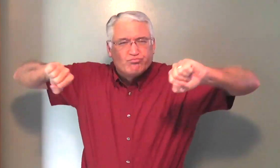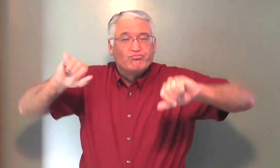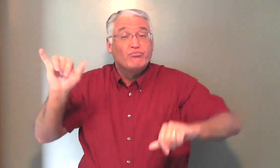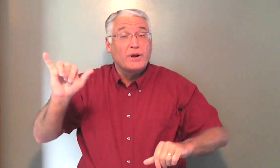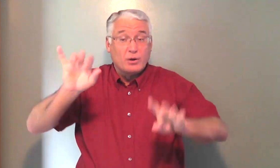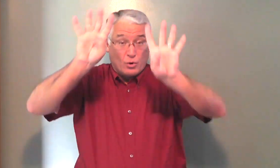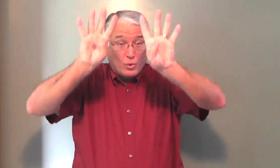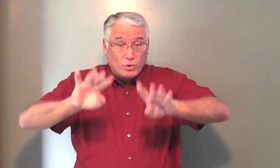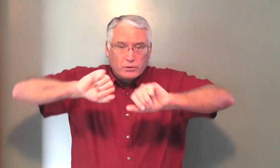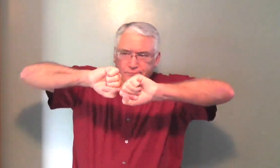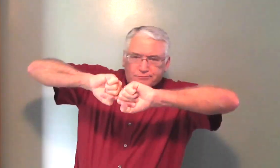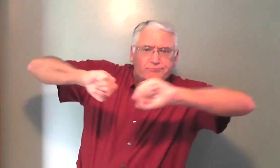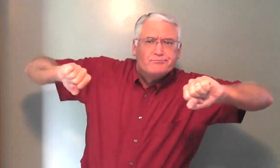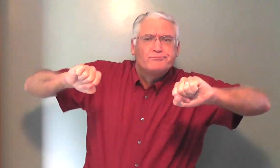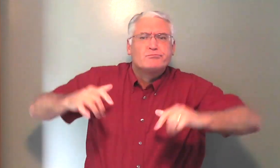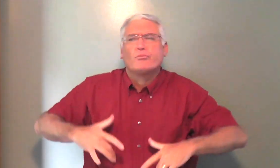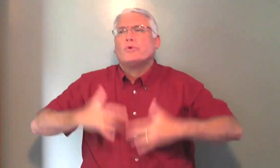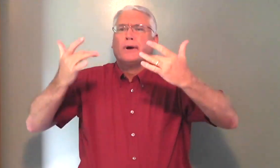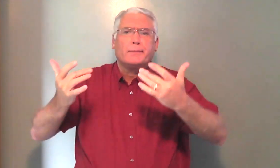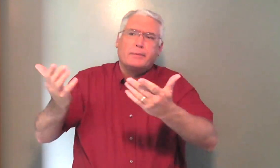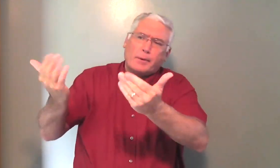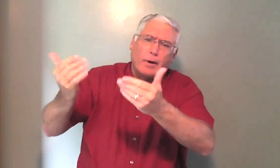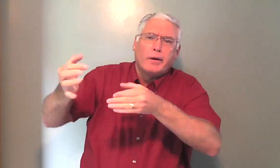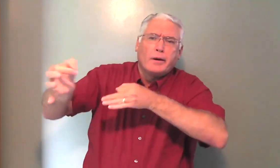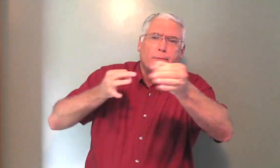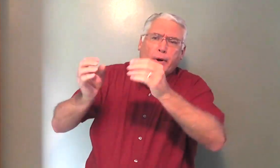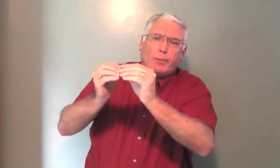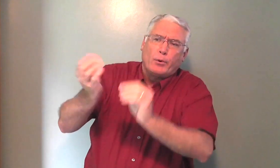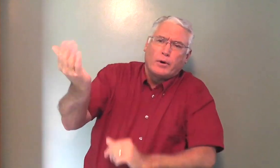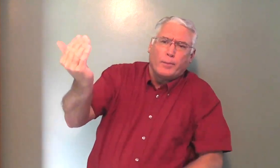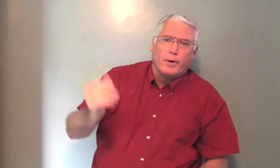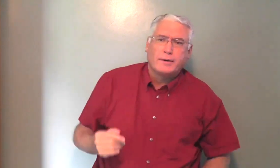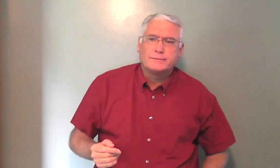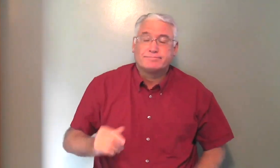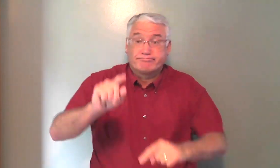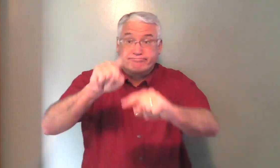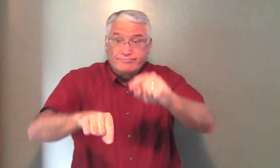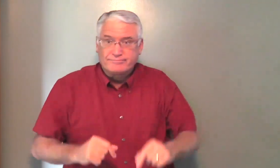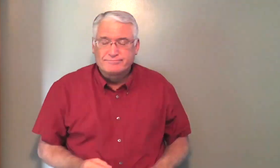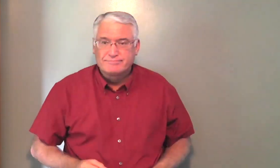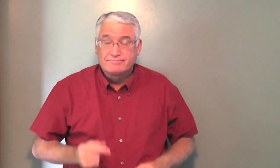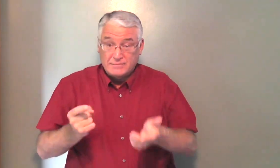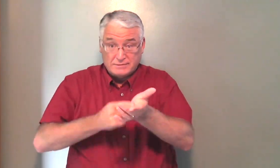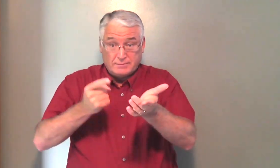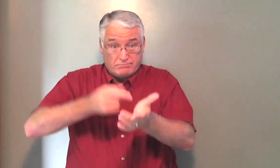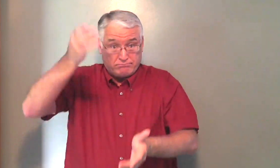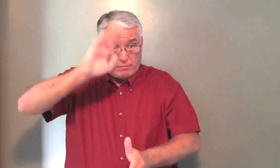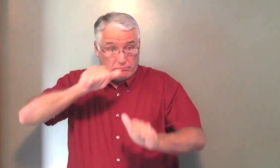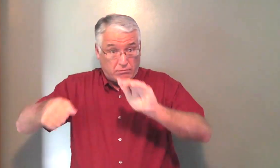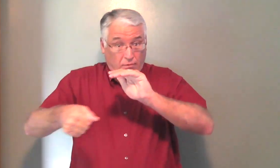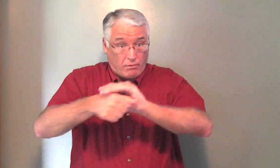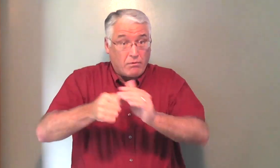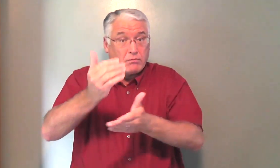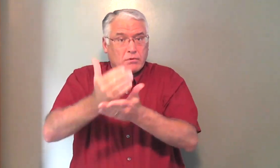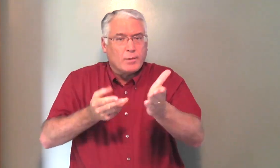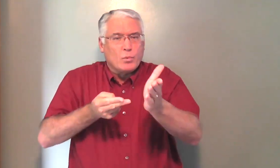can't pull back the curtain and see what's happening behind the scenes. Hey, explain more. We can't. Sometimes God